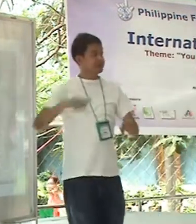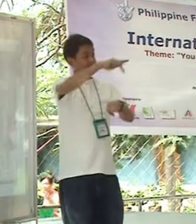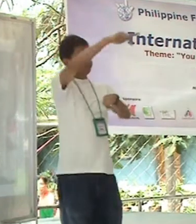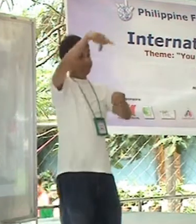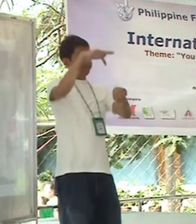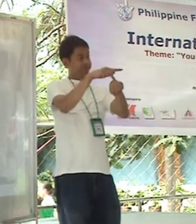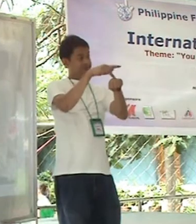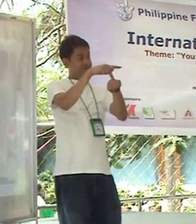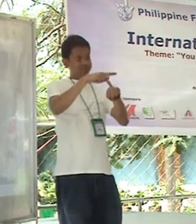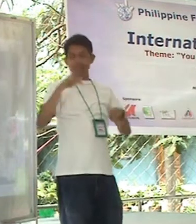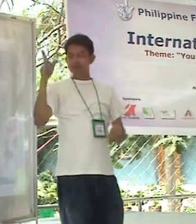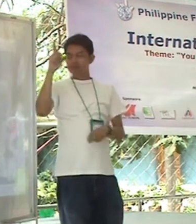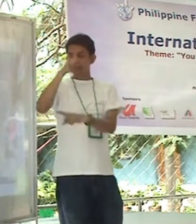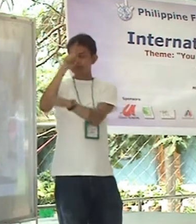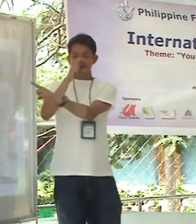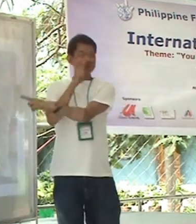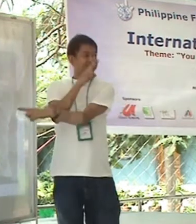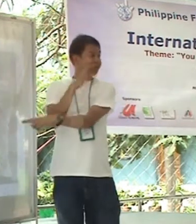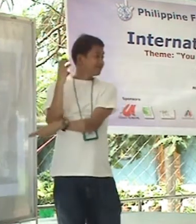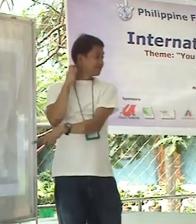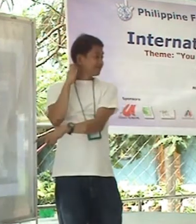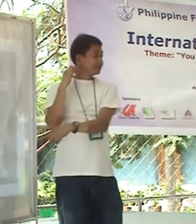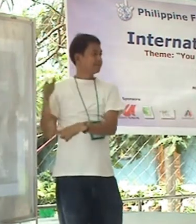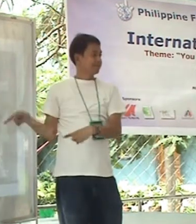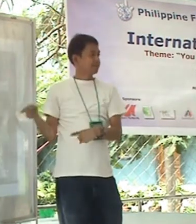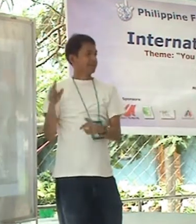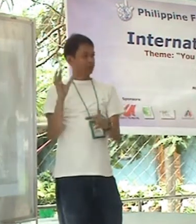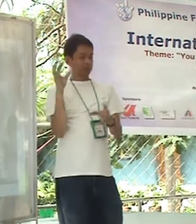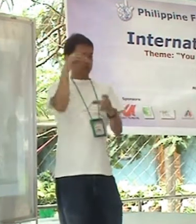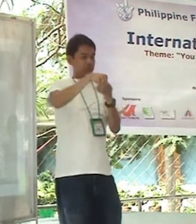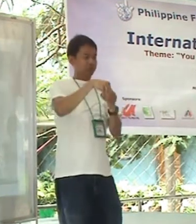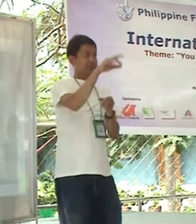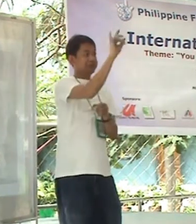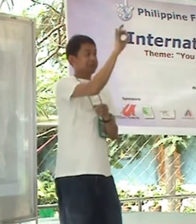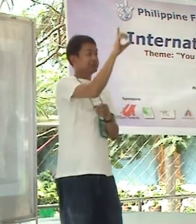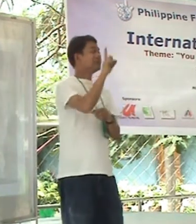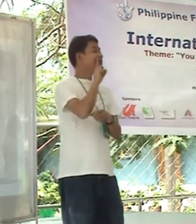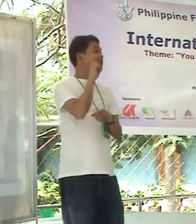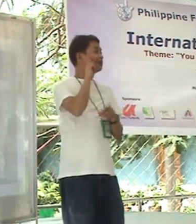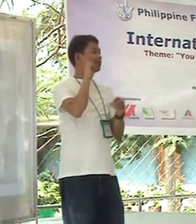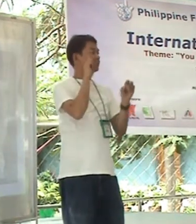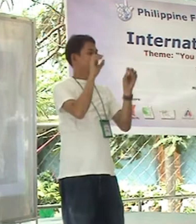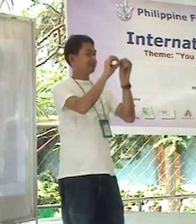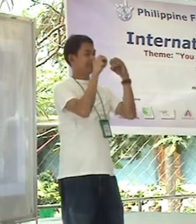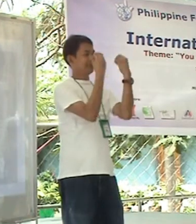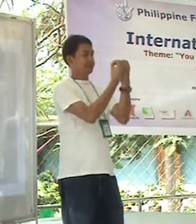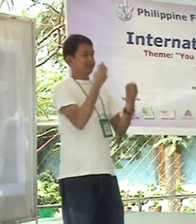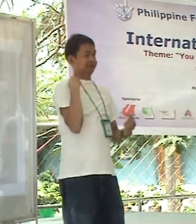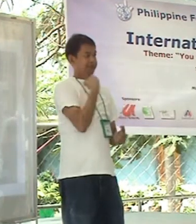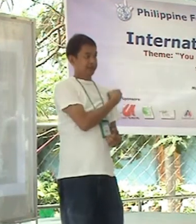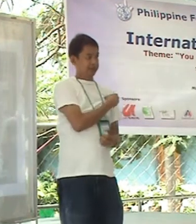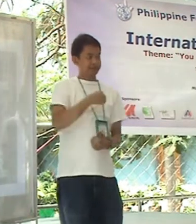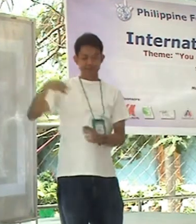So if you would see, this is the Philippines that was on the size, and then now so we have 18 deaf organizations